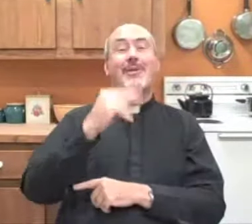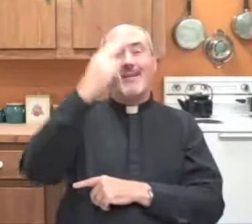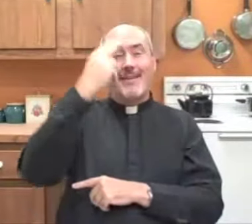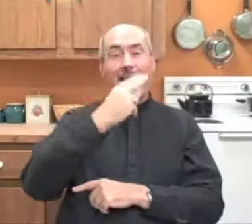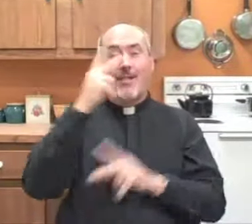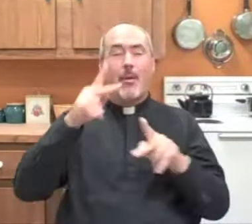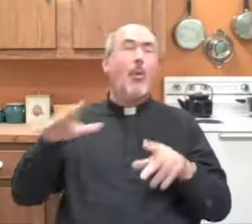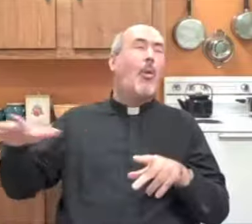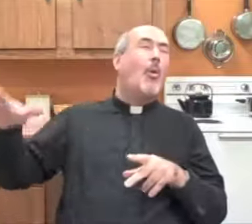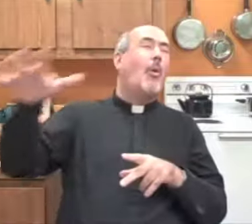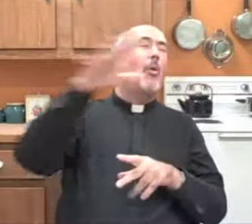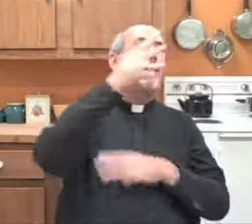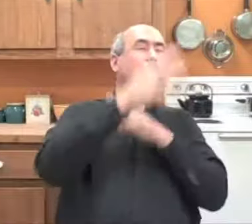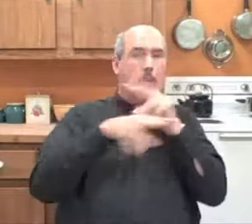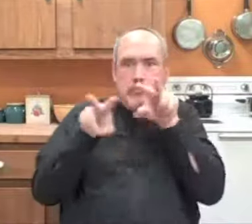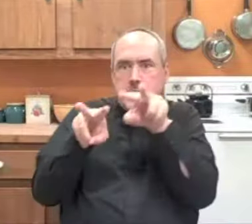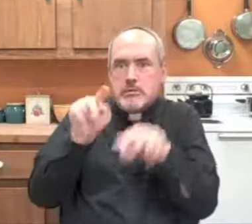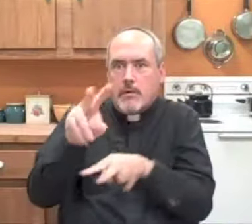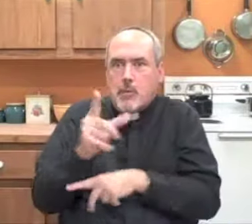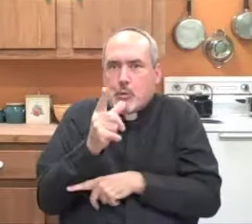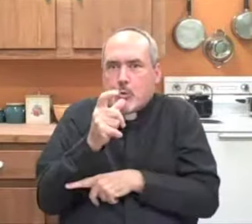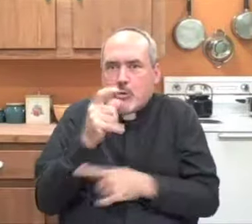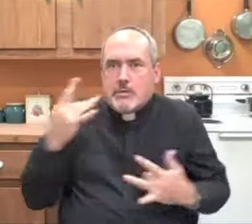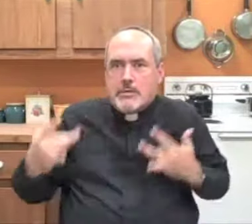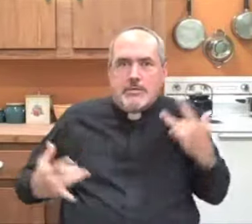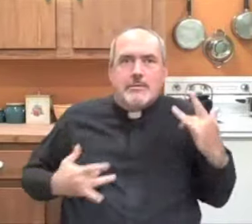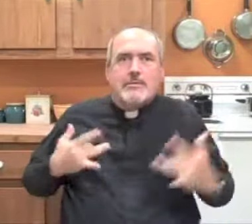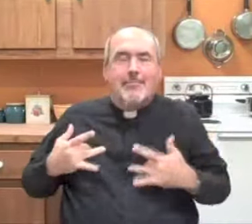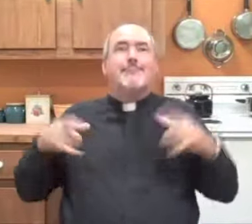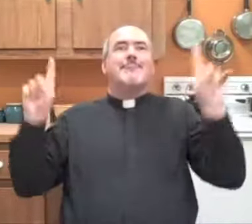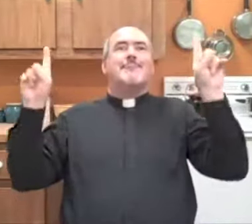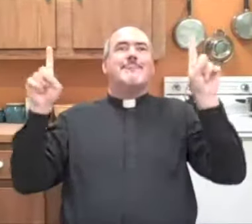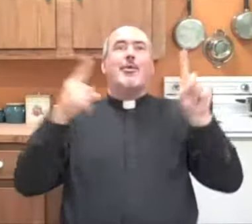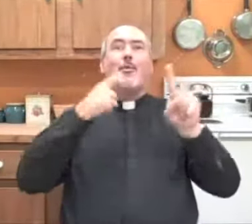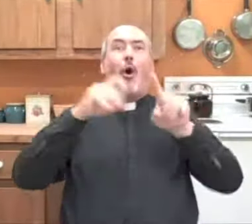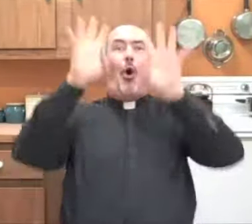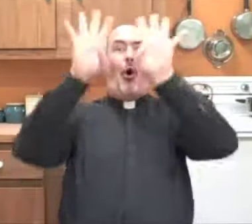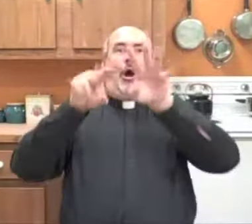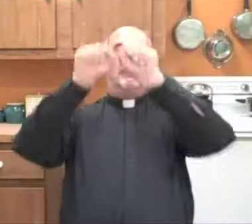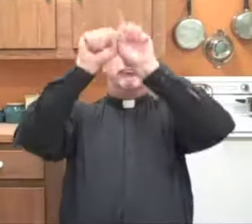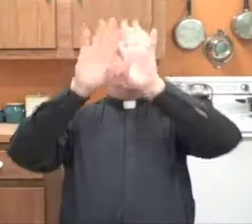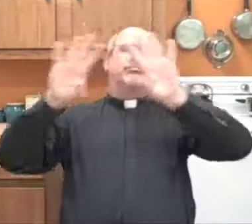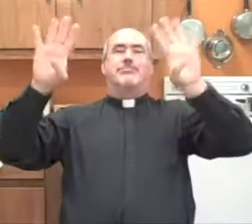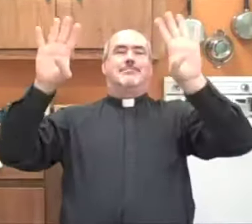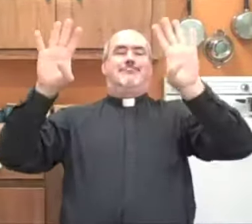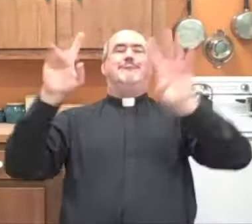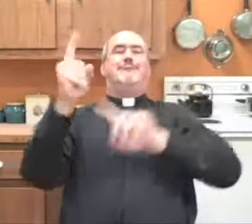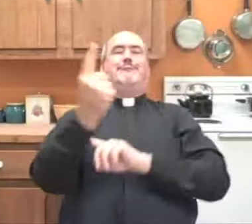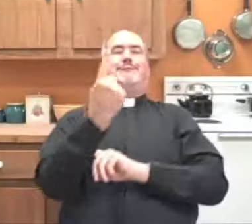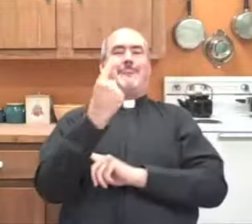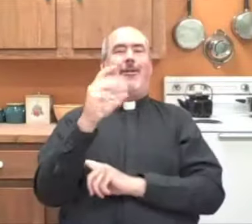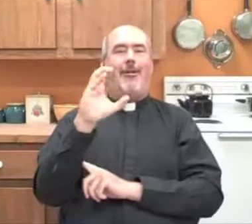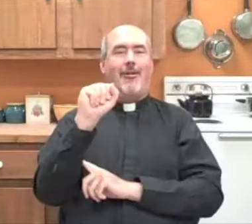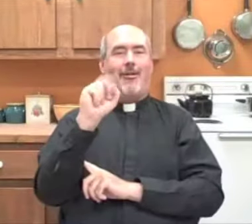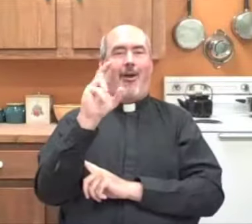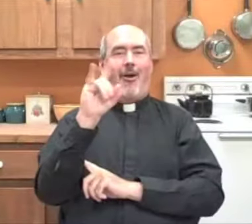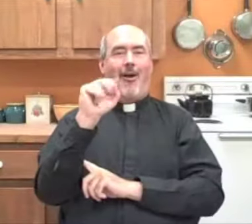was. Also, Catholics from all over the world were glued to their televisions, waiting for a Cardinal to come out and announce